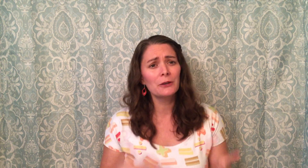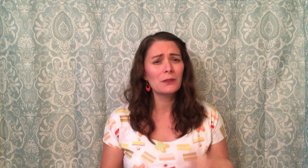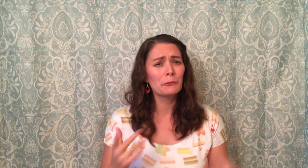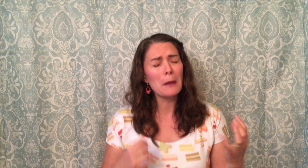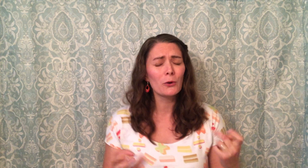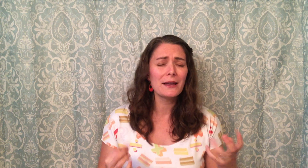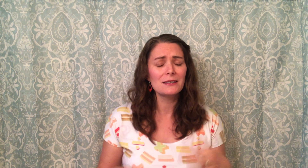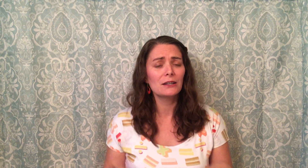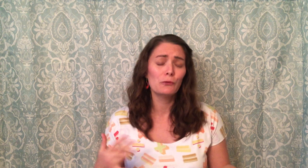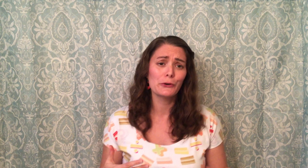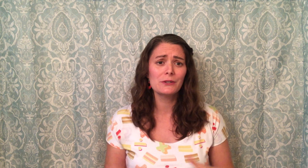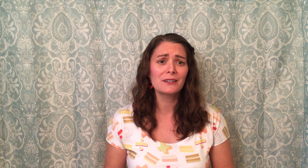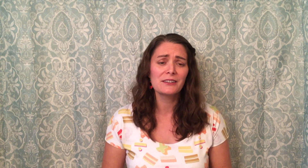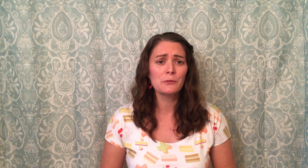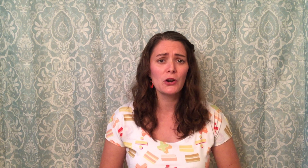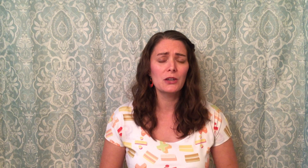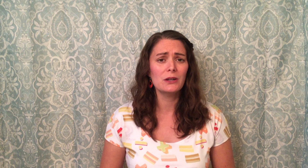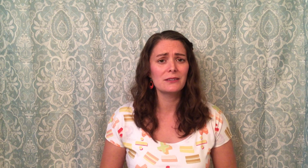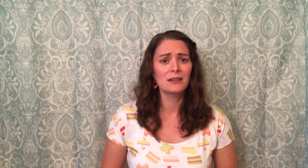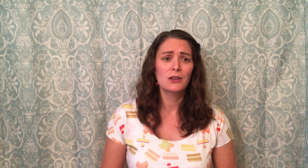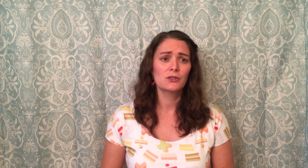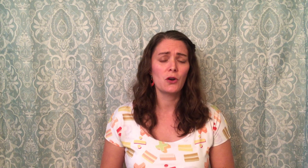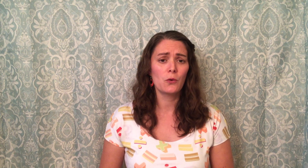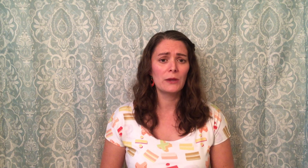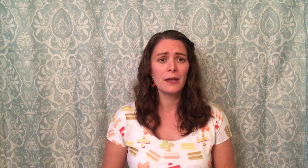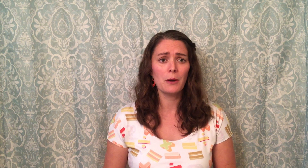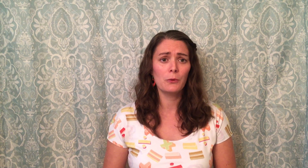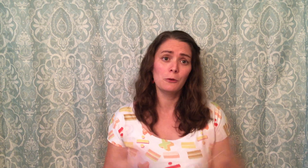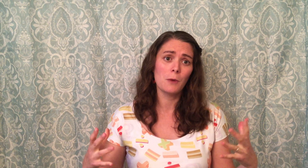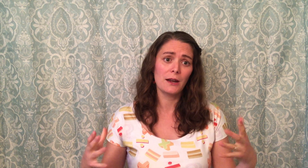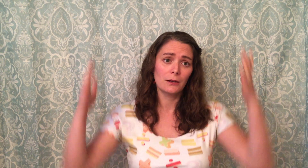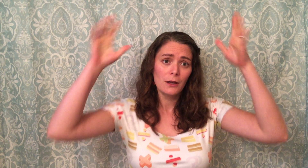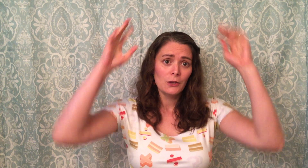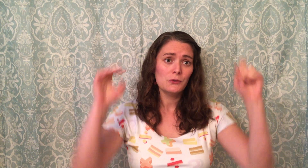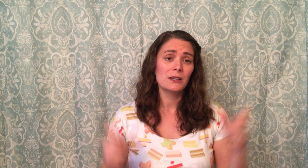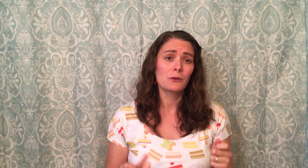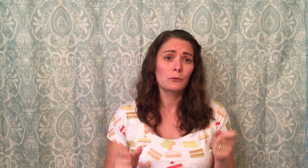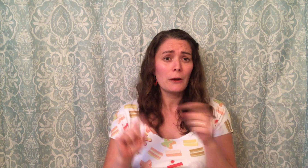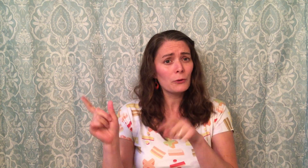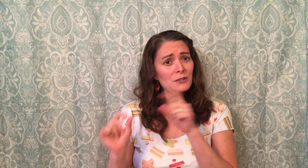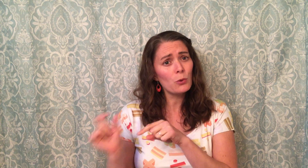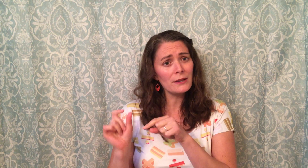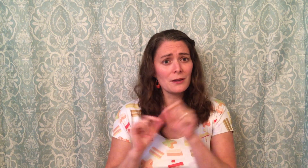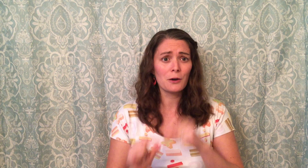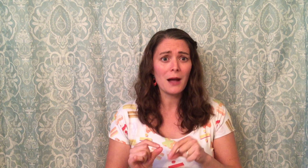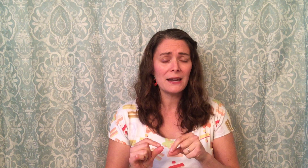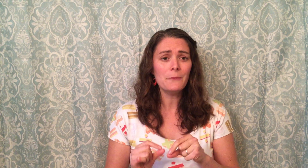with memorizing the conversions and customary units. So we came up with a mnemonic using reference points on our body